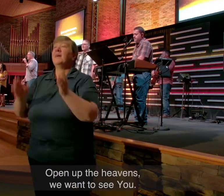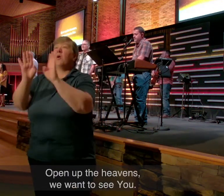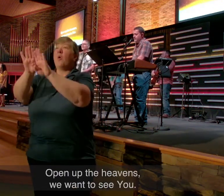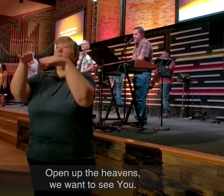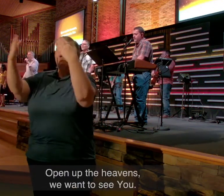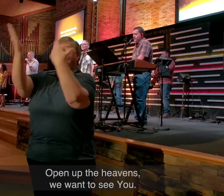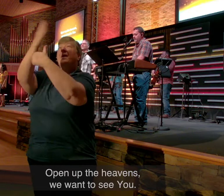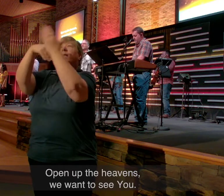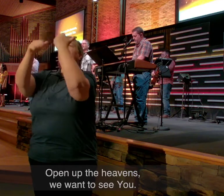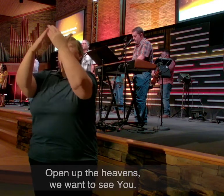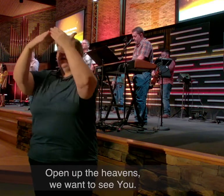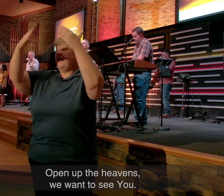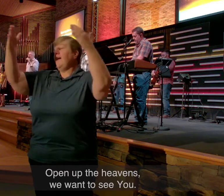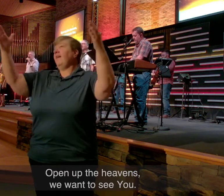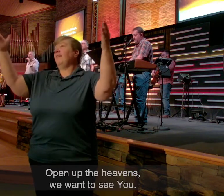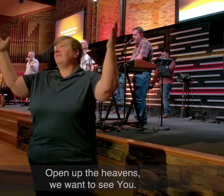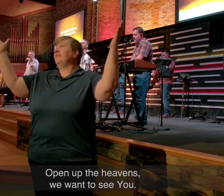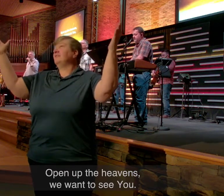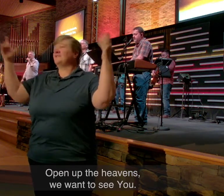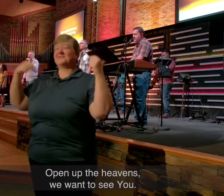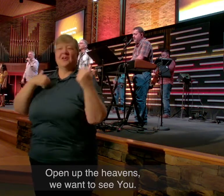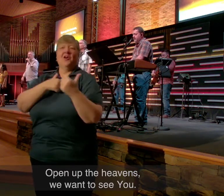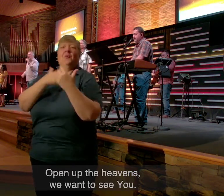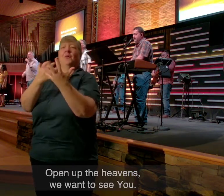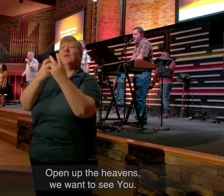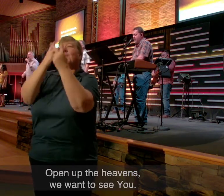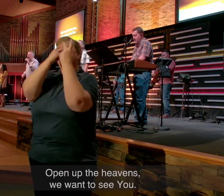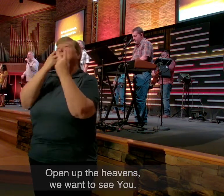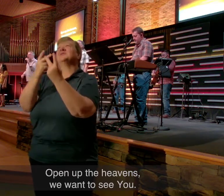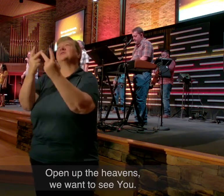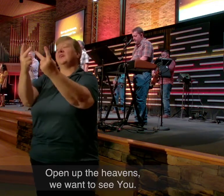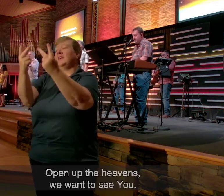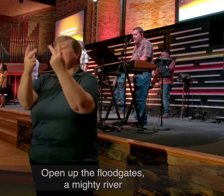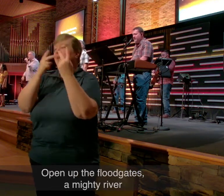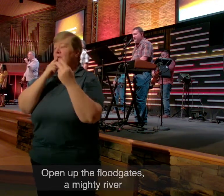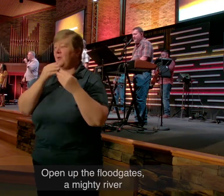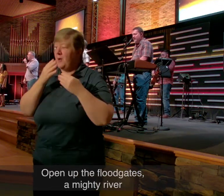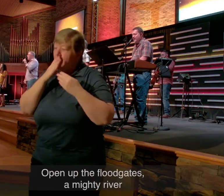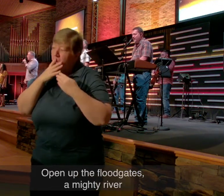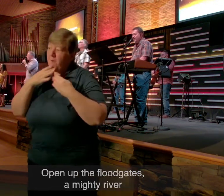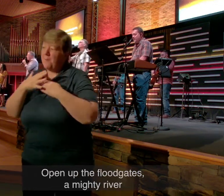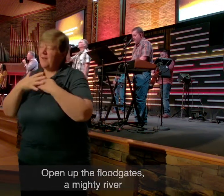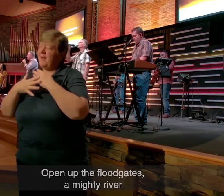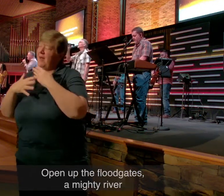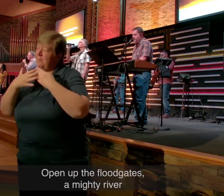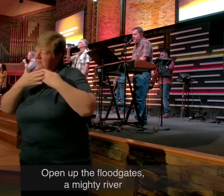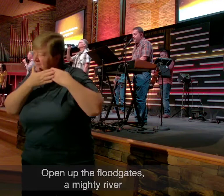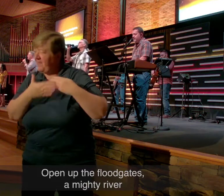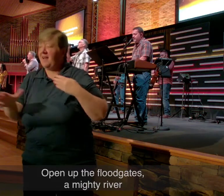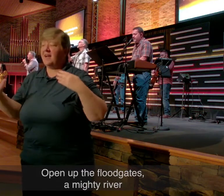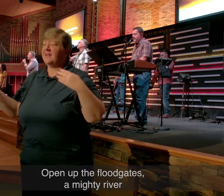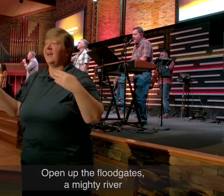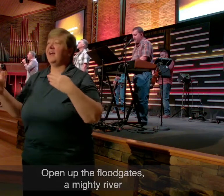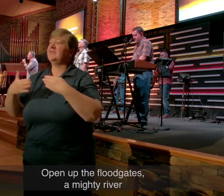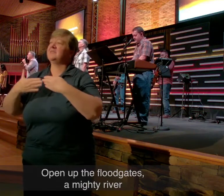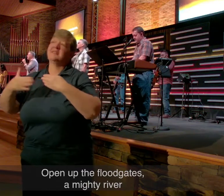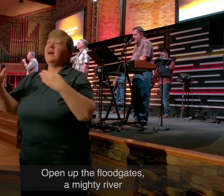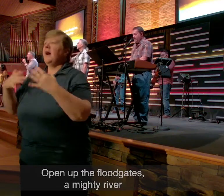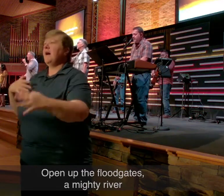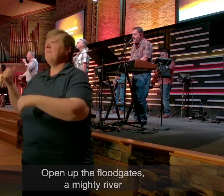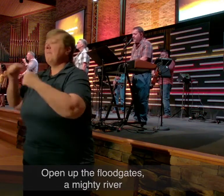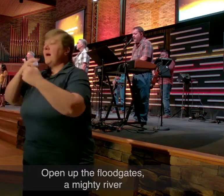Open up the heavens. We want to see you. Open up the floodgates.